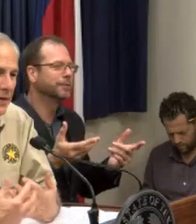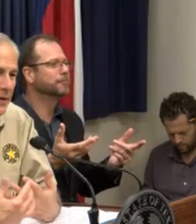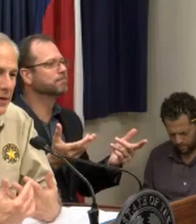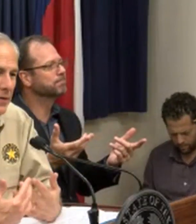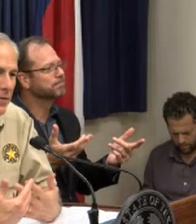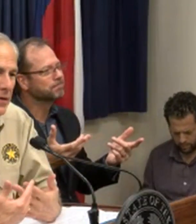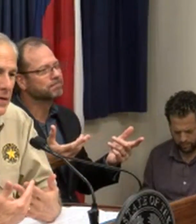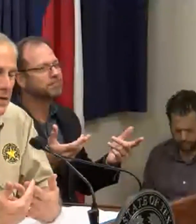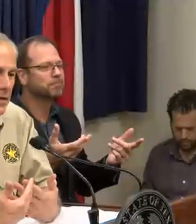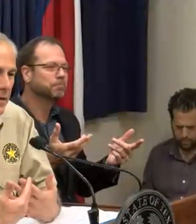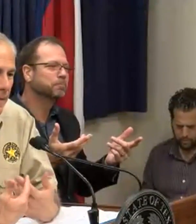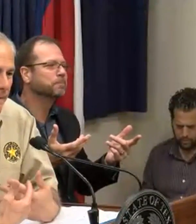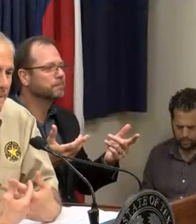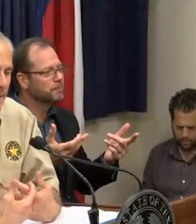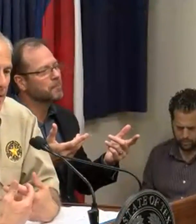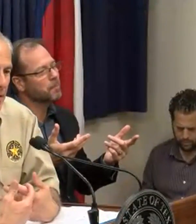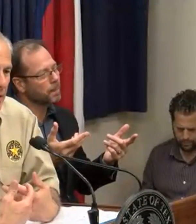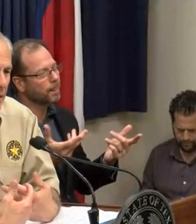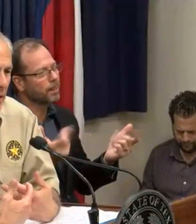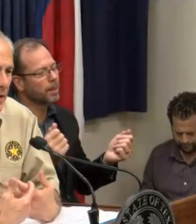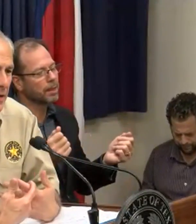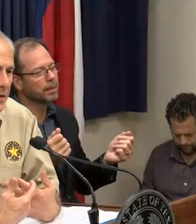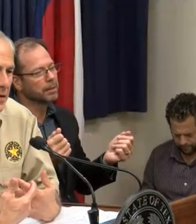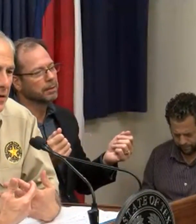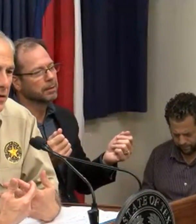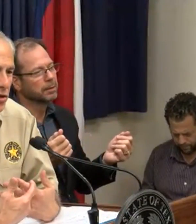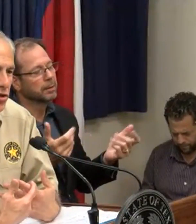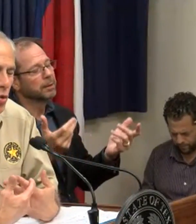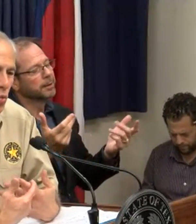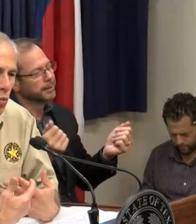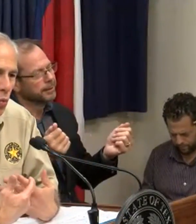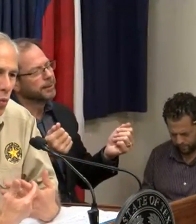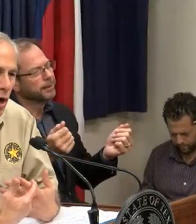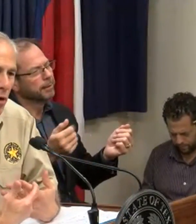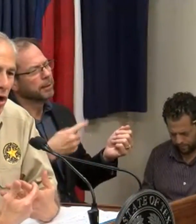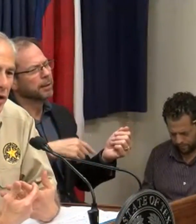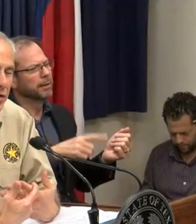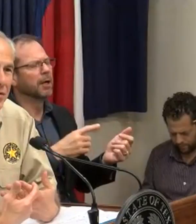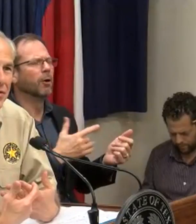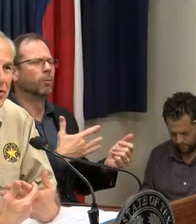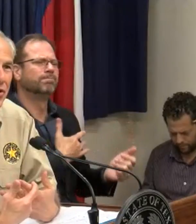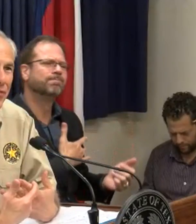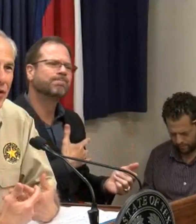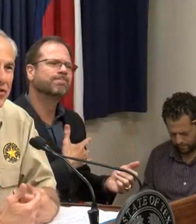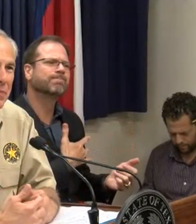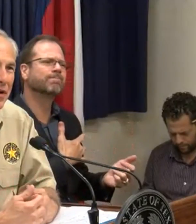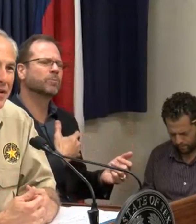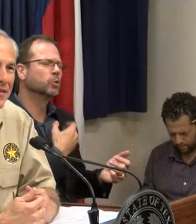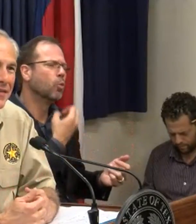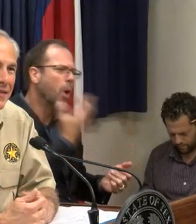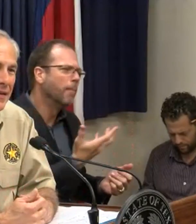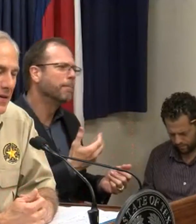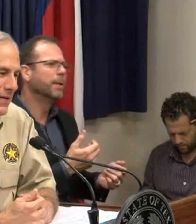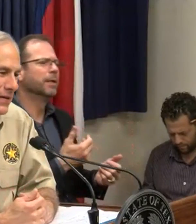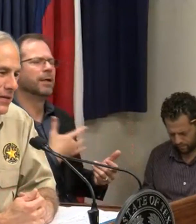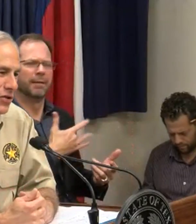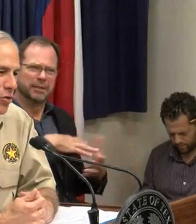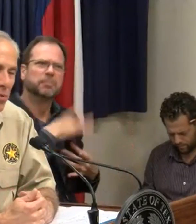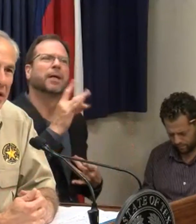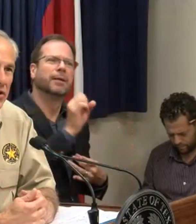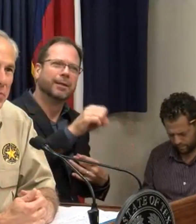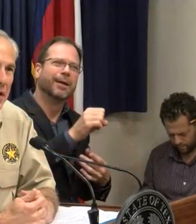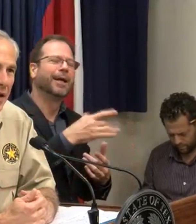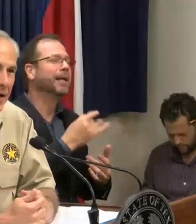they're just so warm-hearted, so full of spirit, and